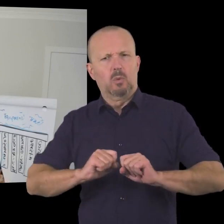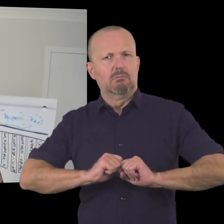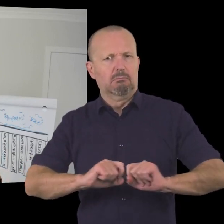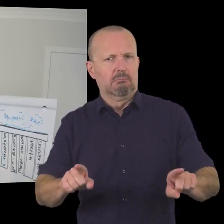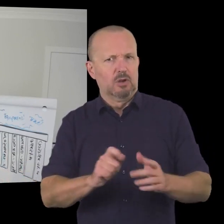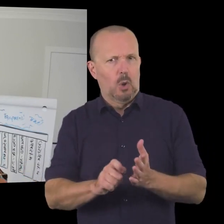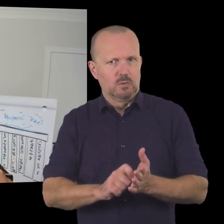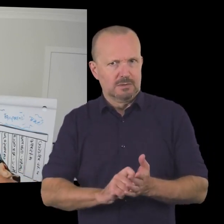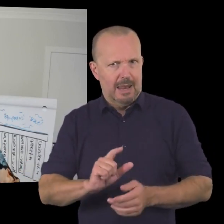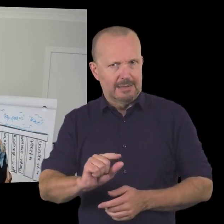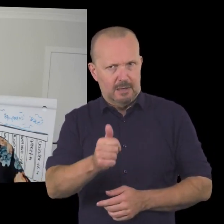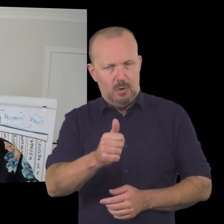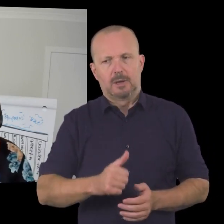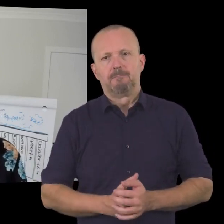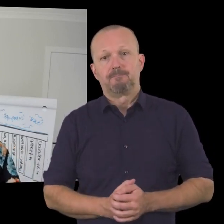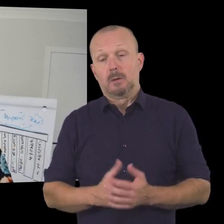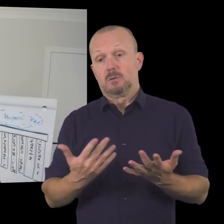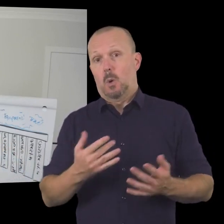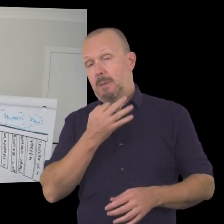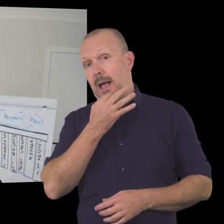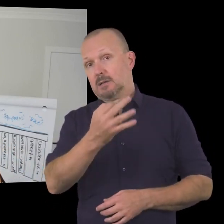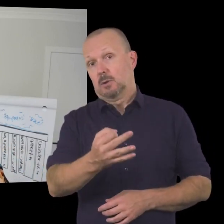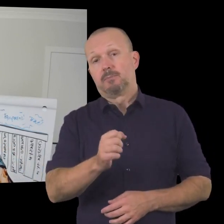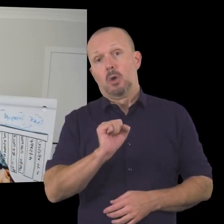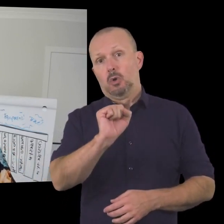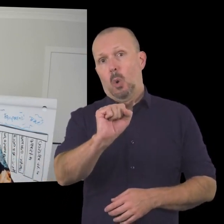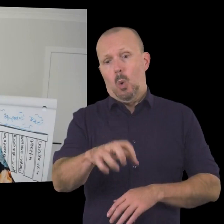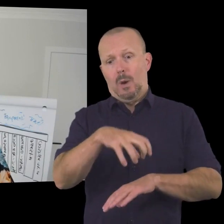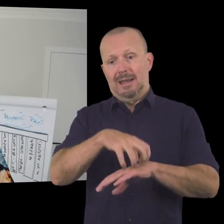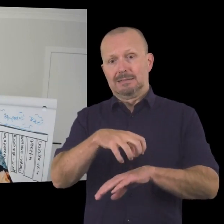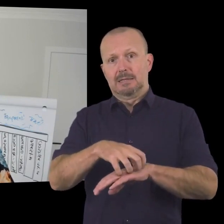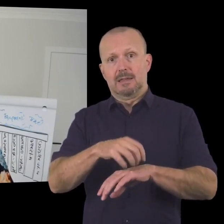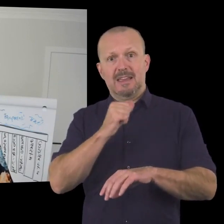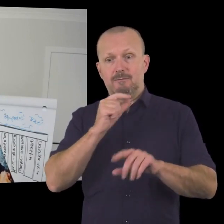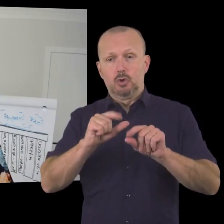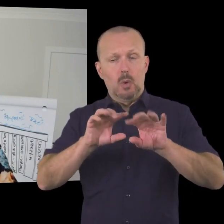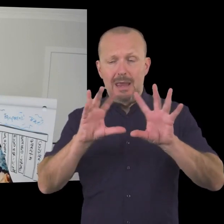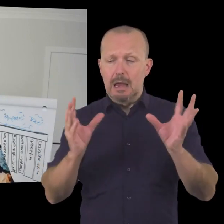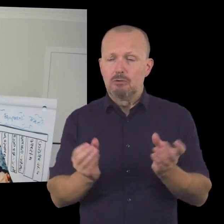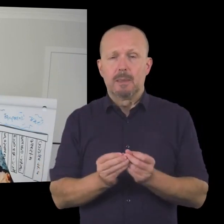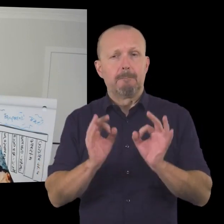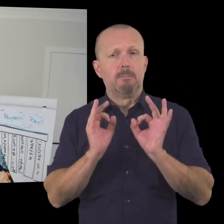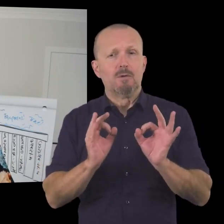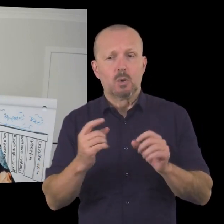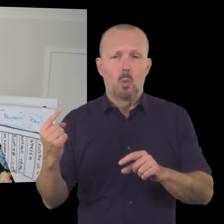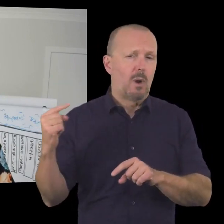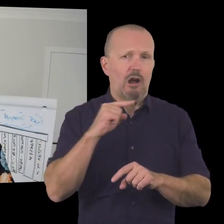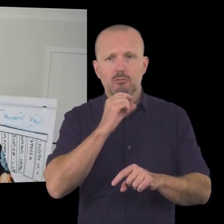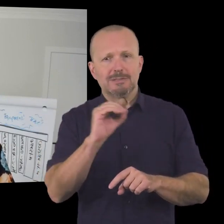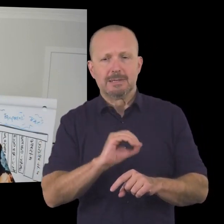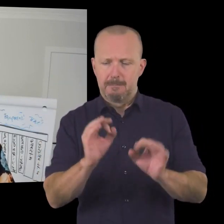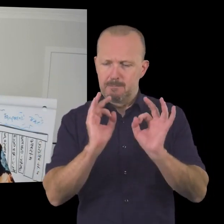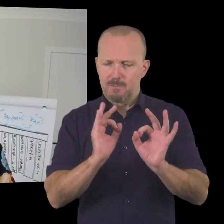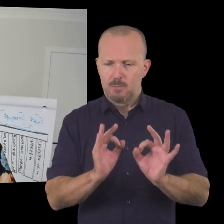chance to write it down uh you'll have it in front of you in the notes so the question is if your organization was doing everything 100 right